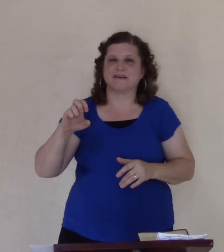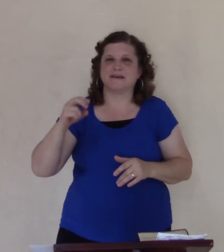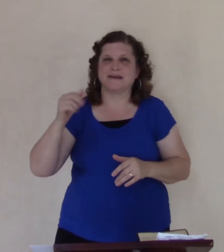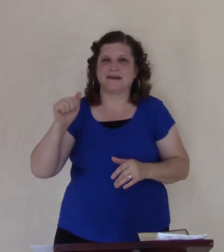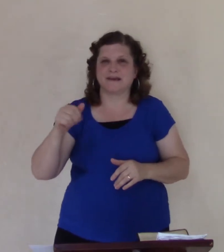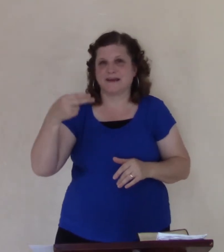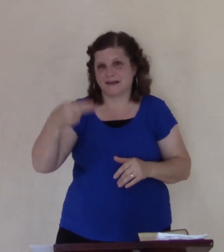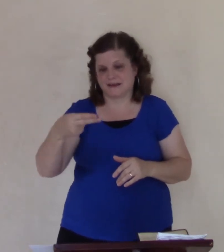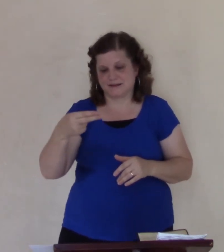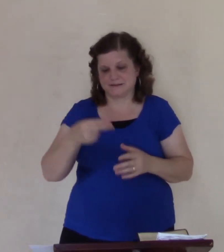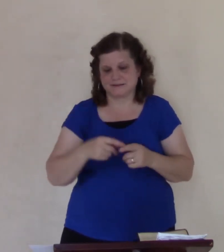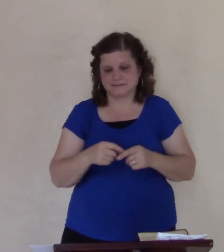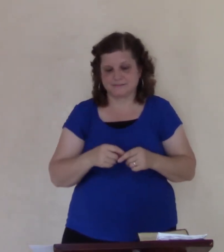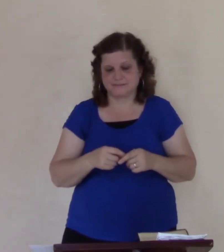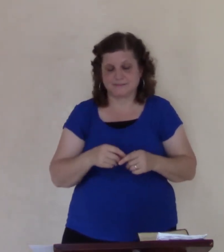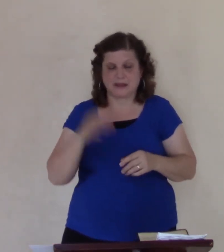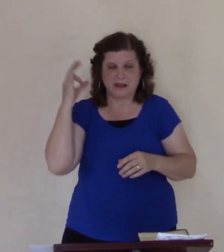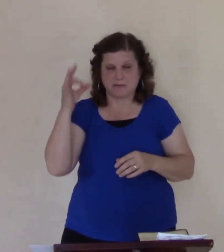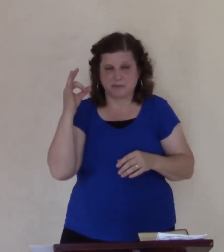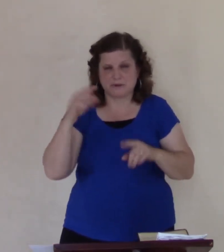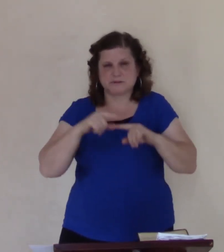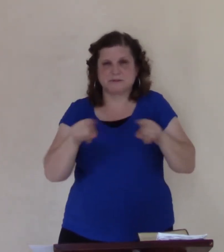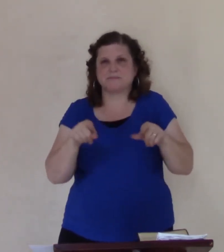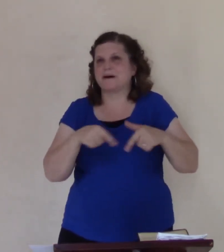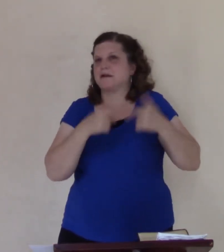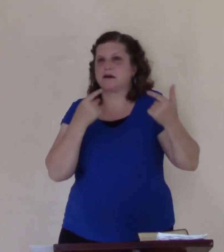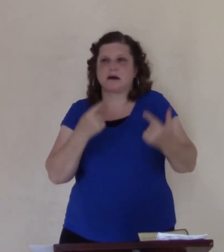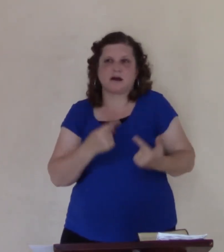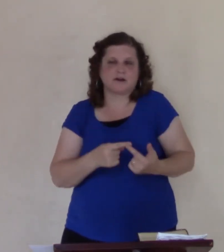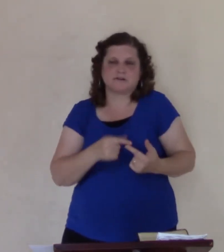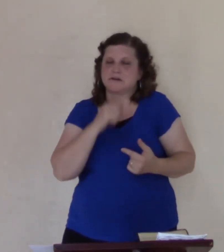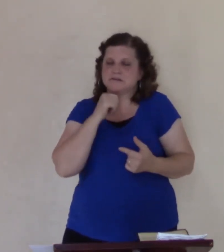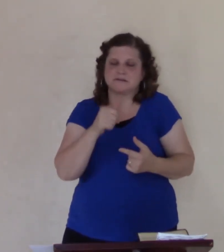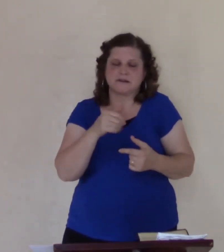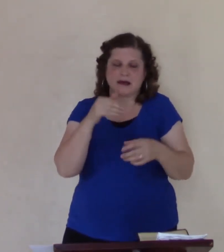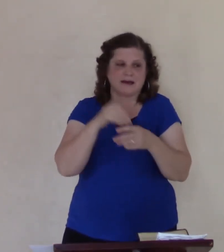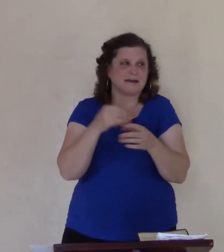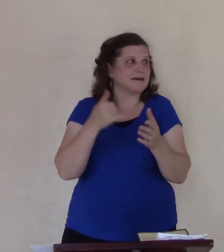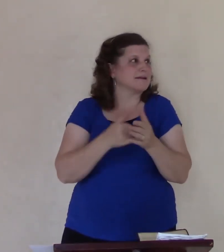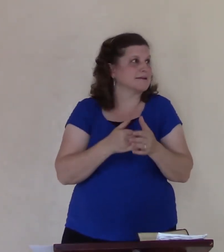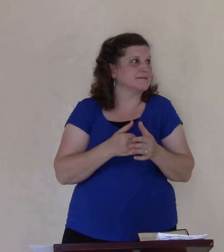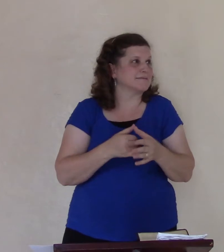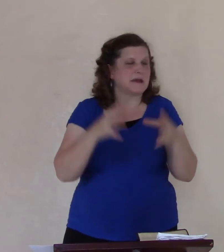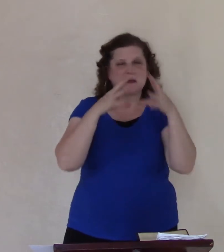his heart, I don't know that, in his own heart, it's like, he missed the message himself.